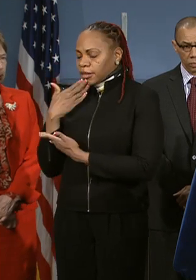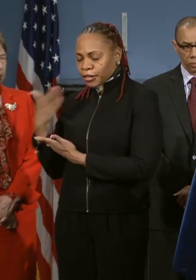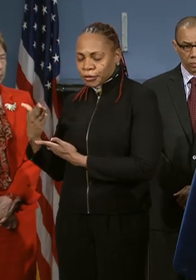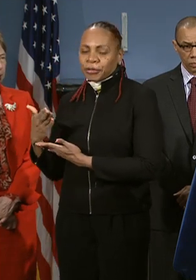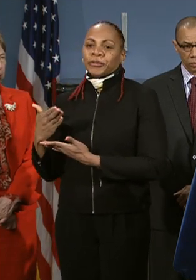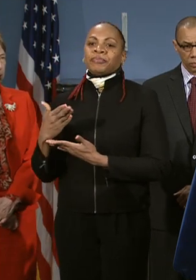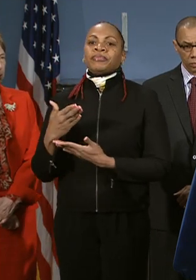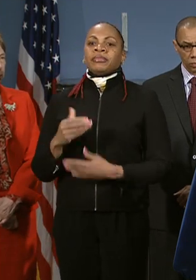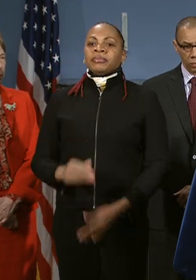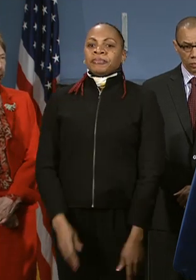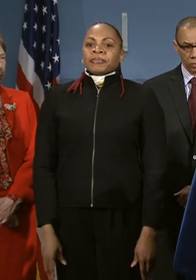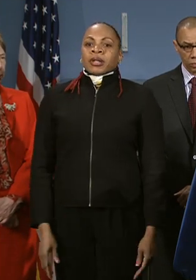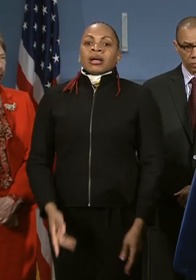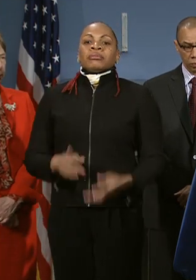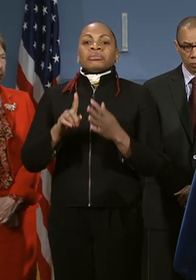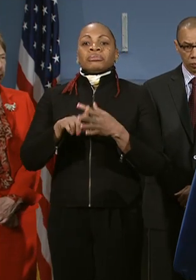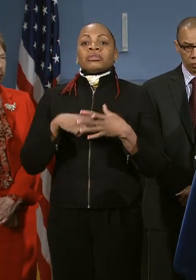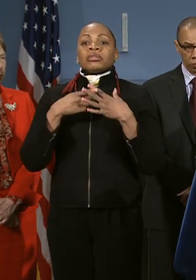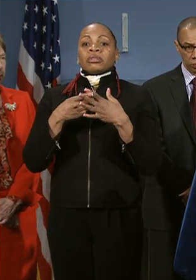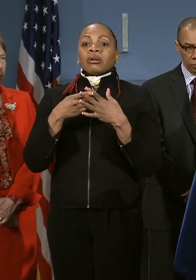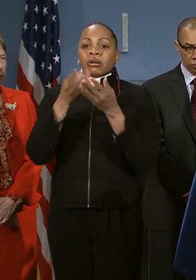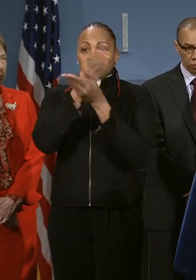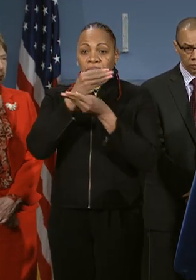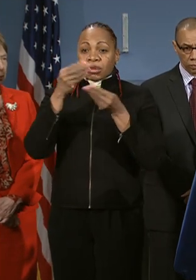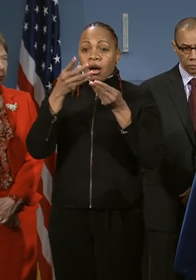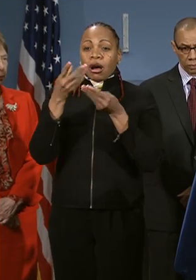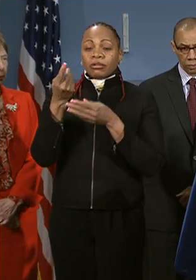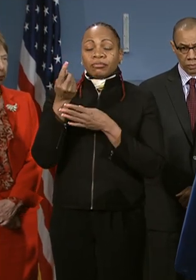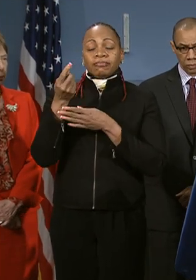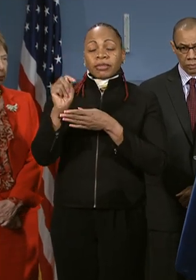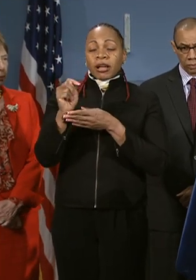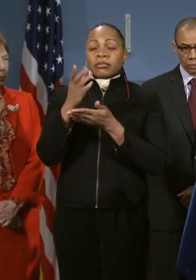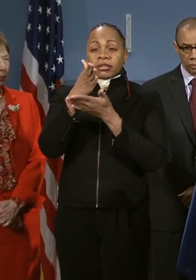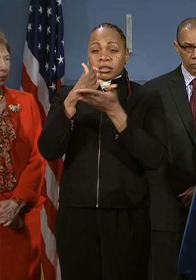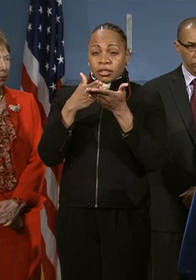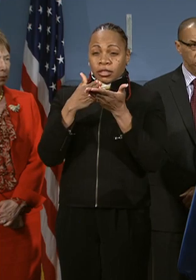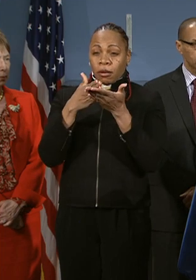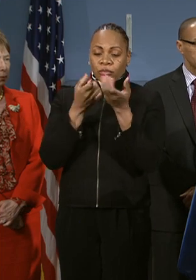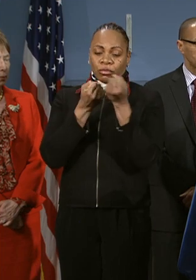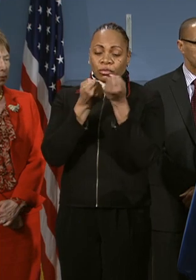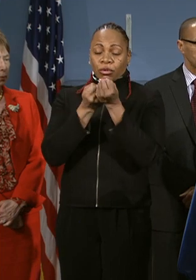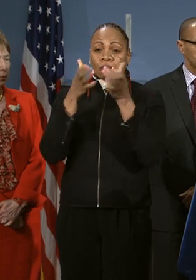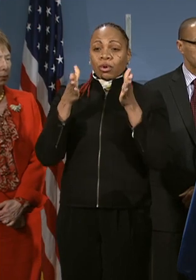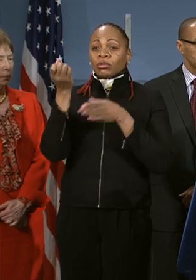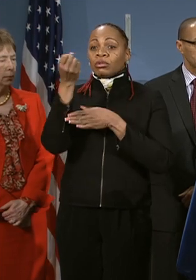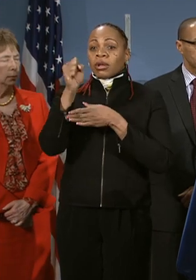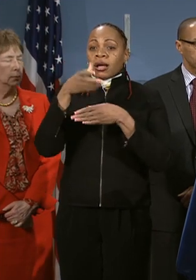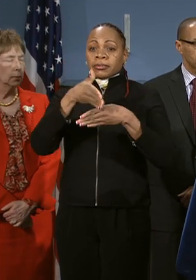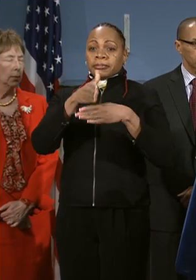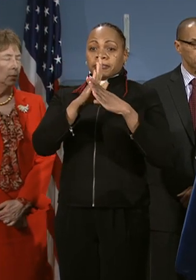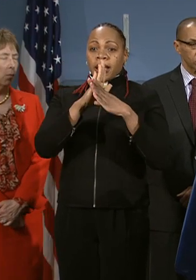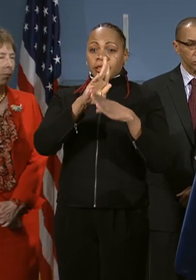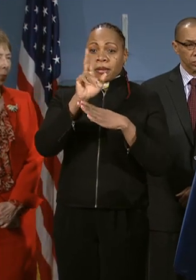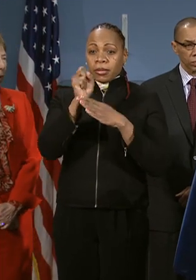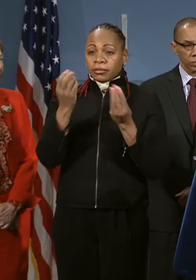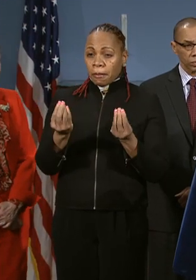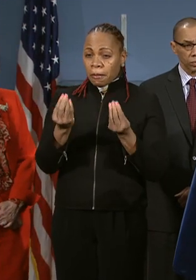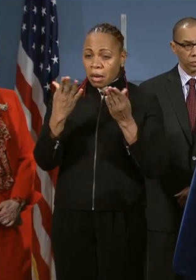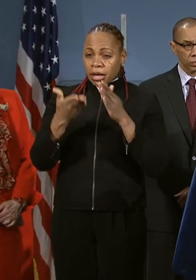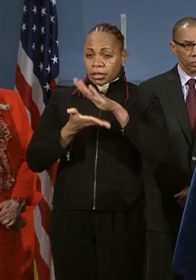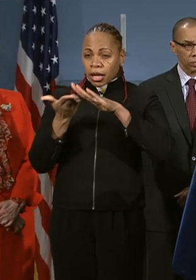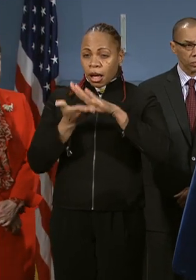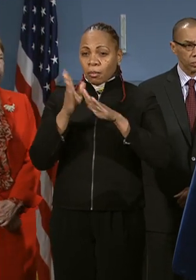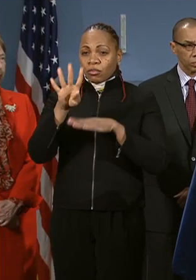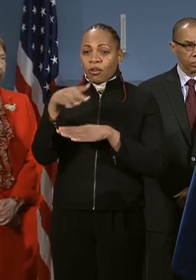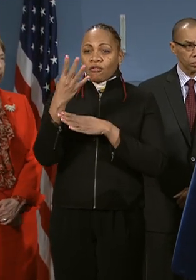the outset, let me say something about the attempts by some supporters of the strike to prevent buses from operating. Four bus